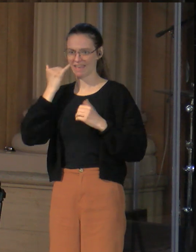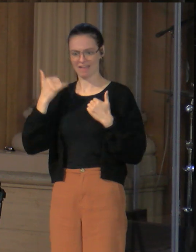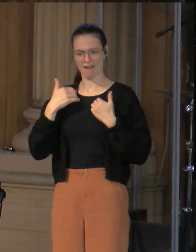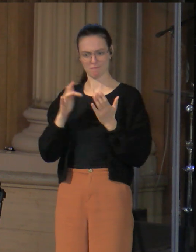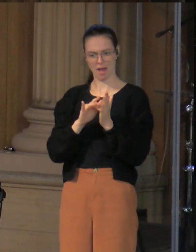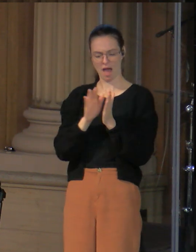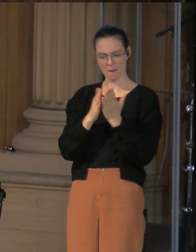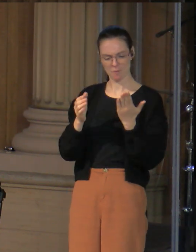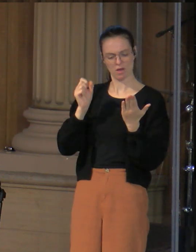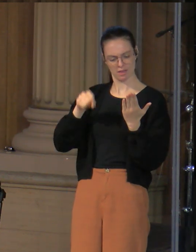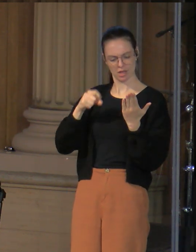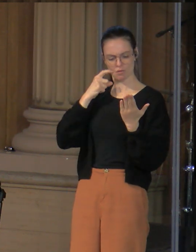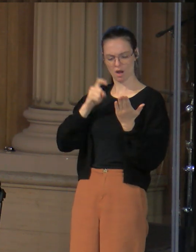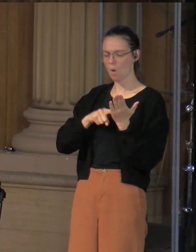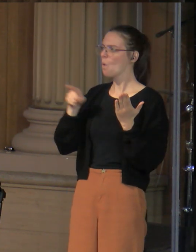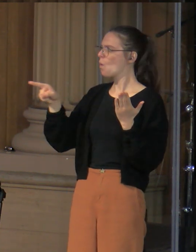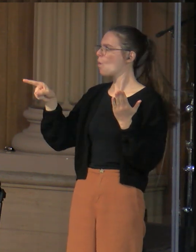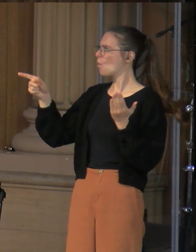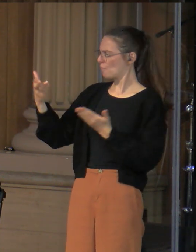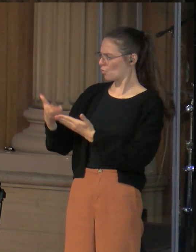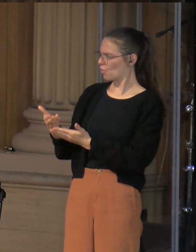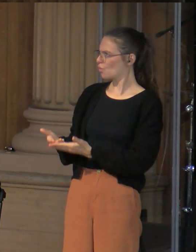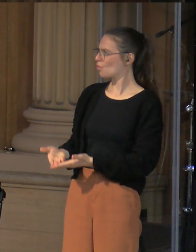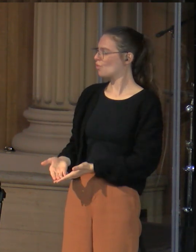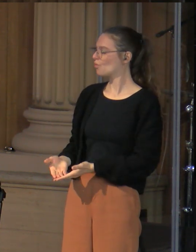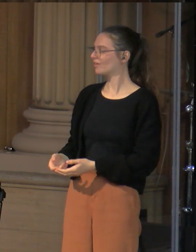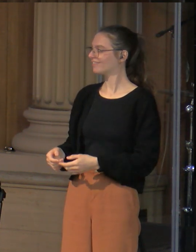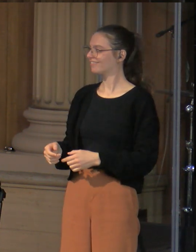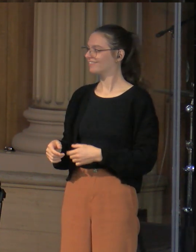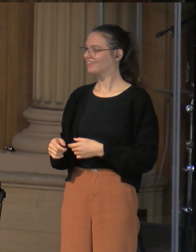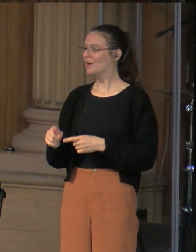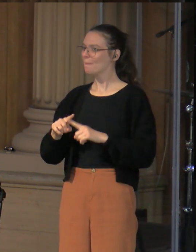he's the one. And they say, I don't know, do some more tricks for us.